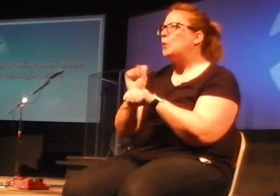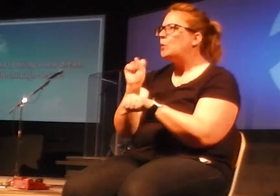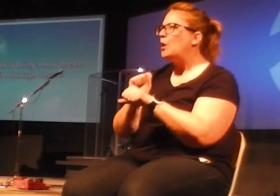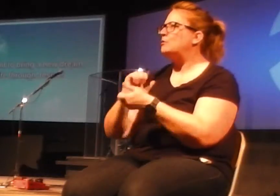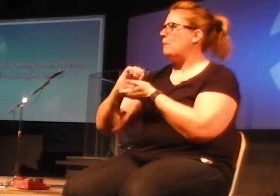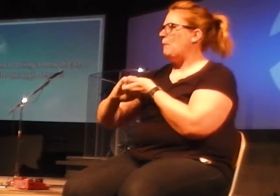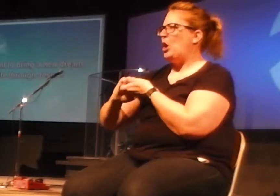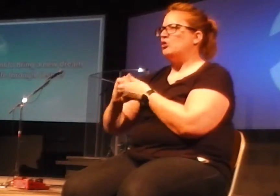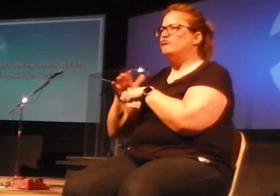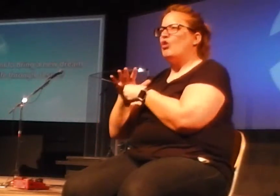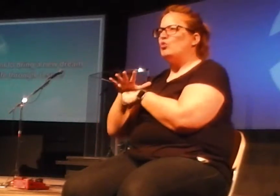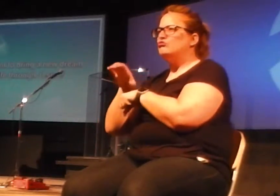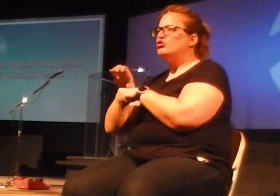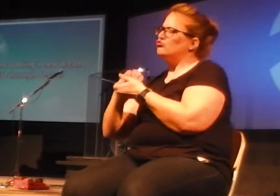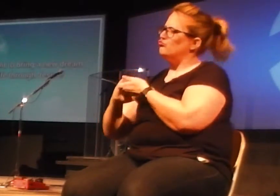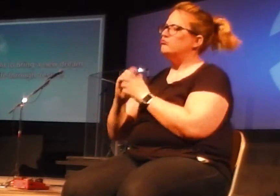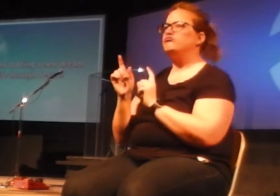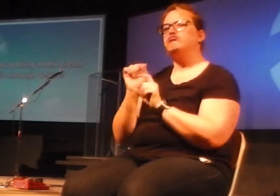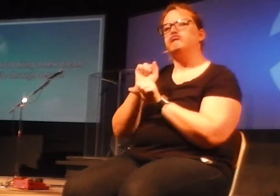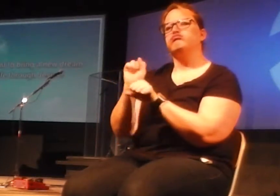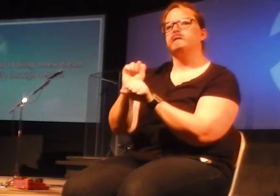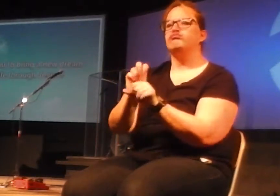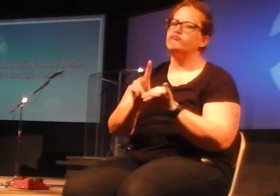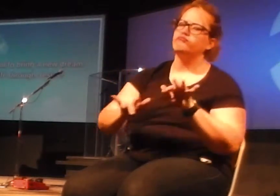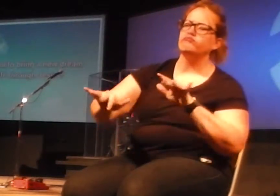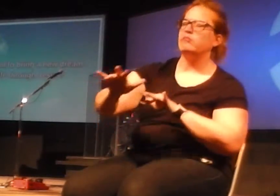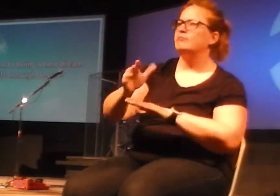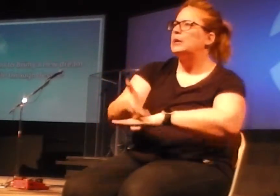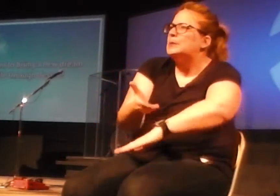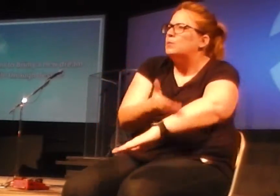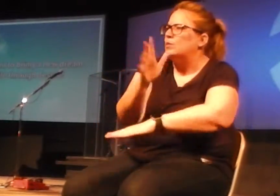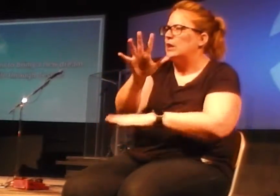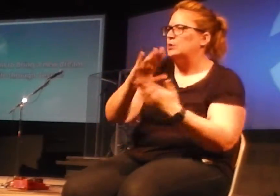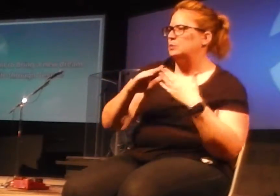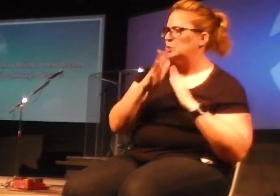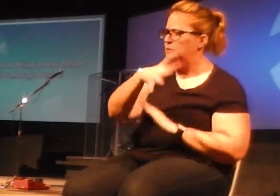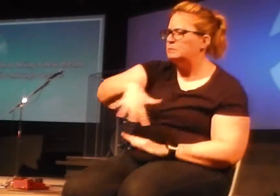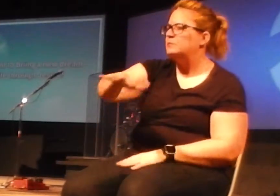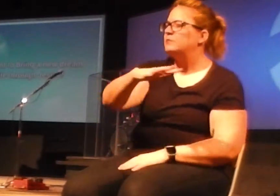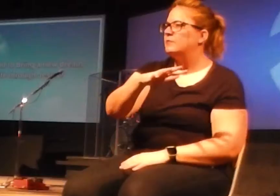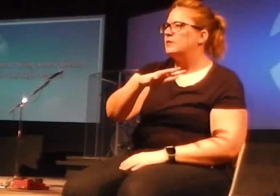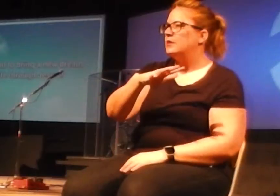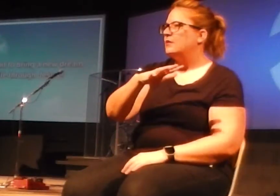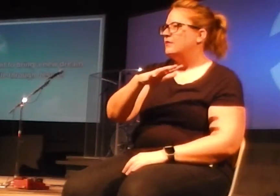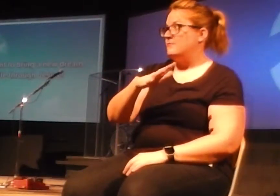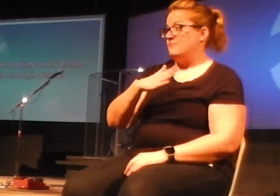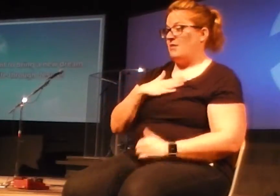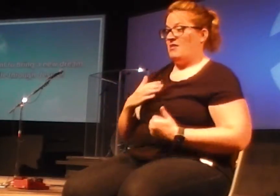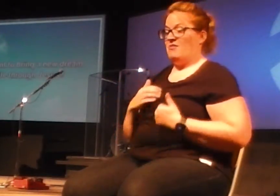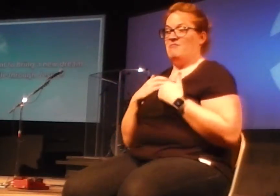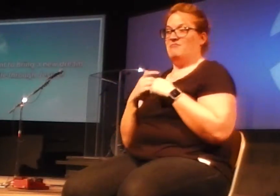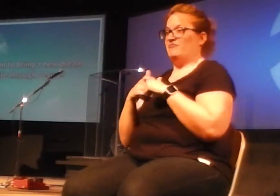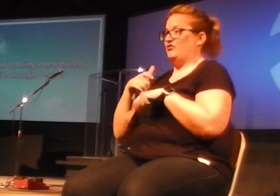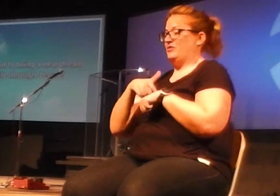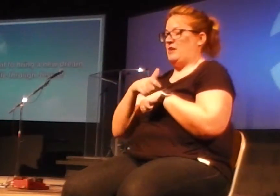church there to do some work in the community. And it was the first time in my life that I had ever seen